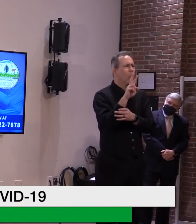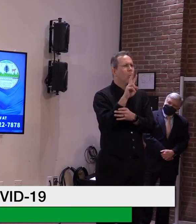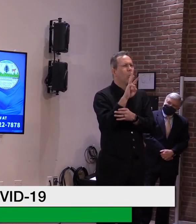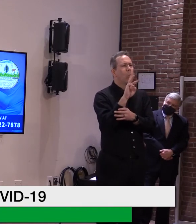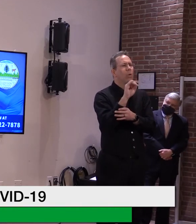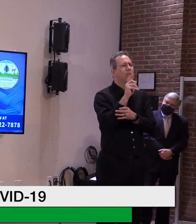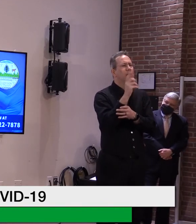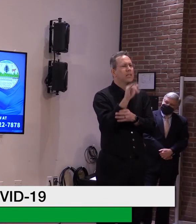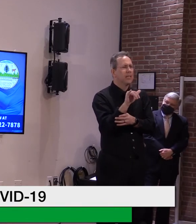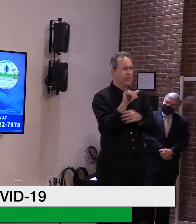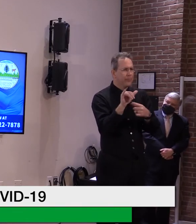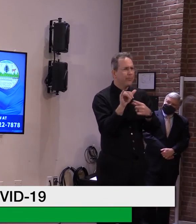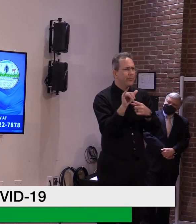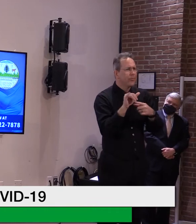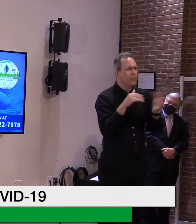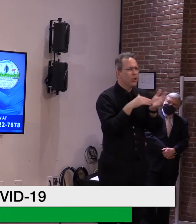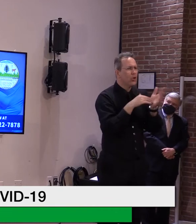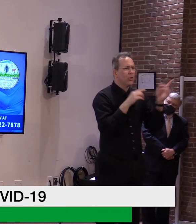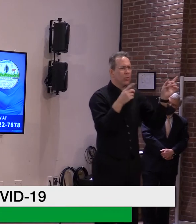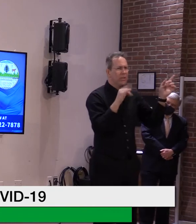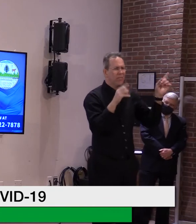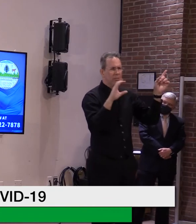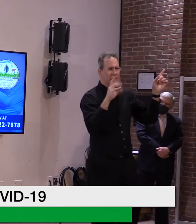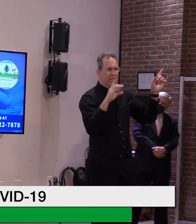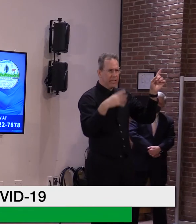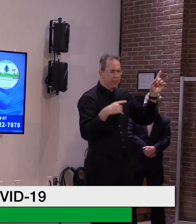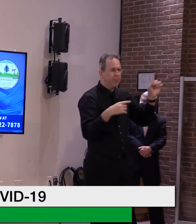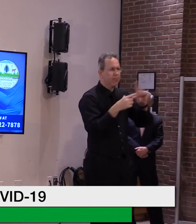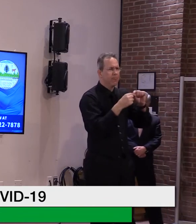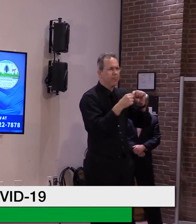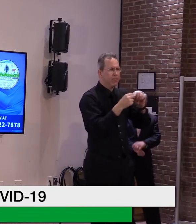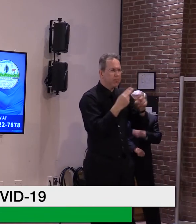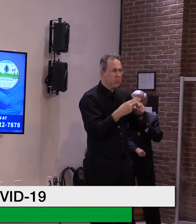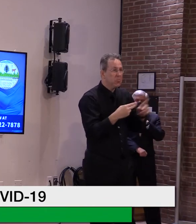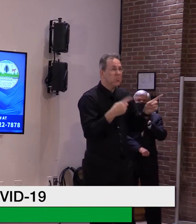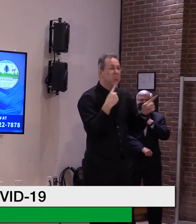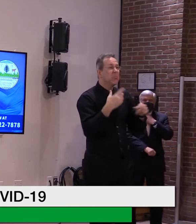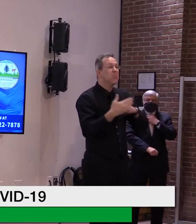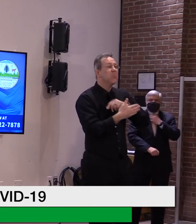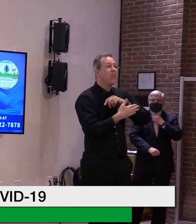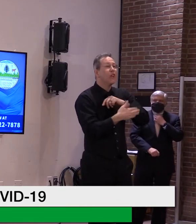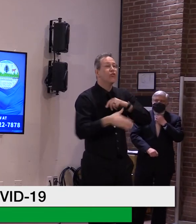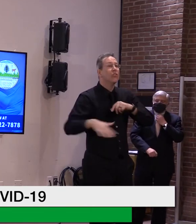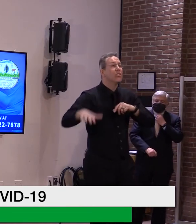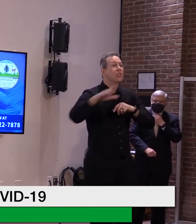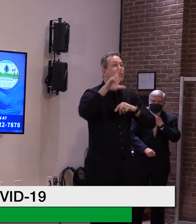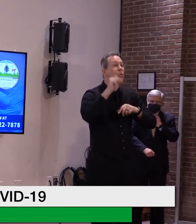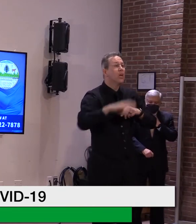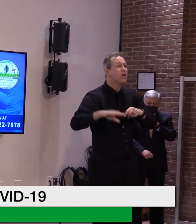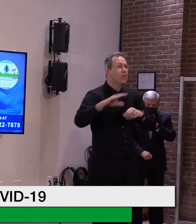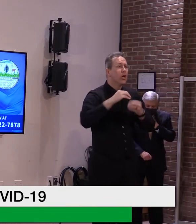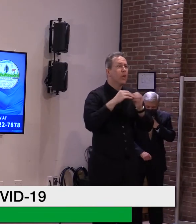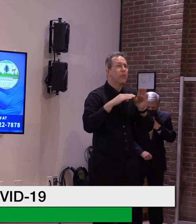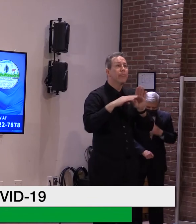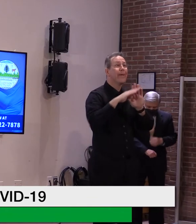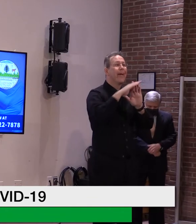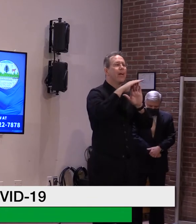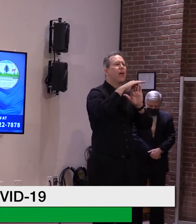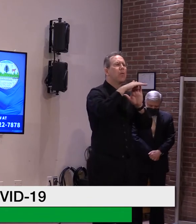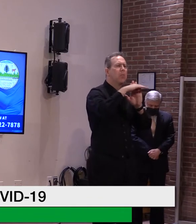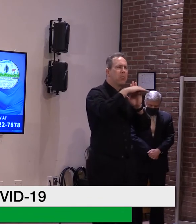Uh, and that's why they have not gone hog wild with their current guidance and recommendations.